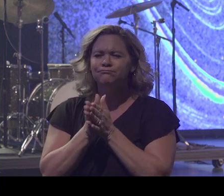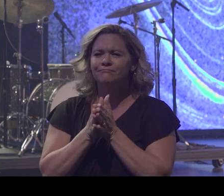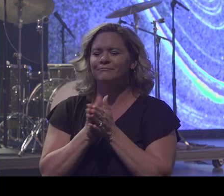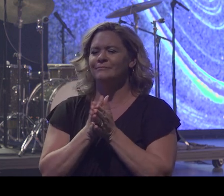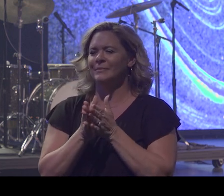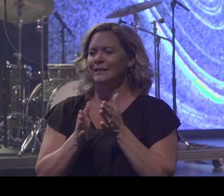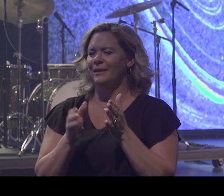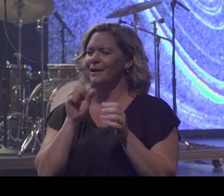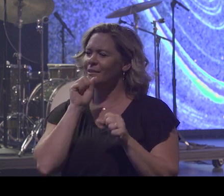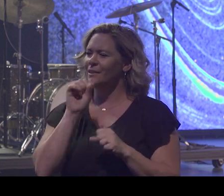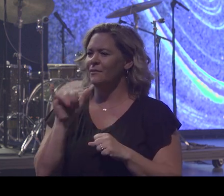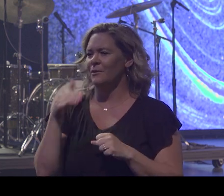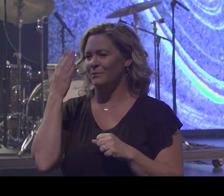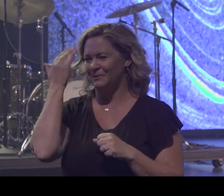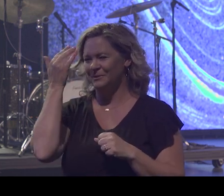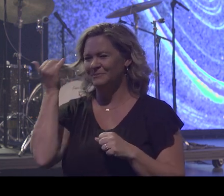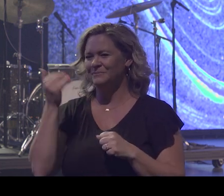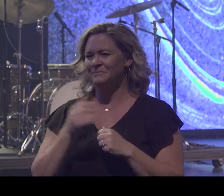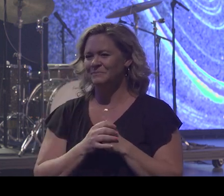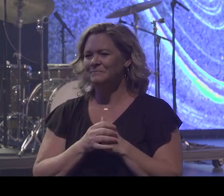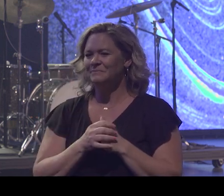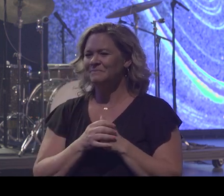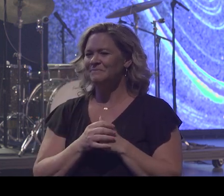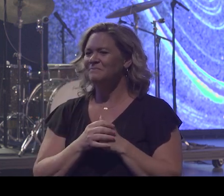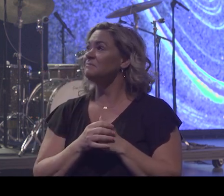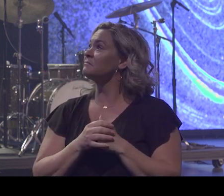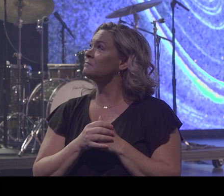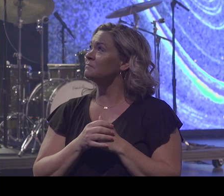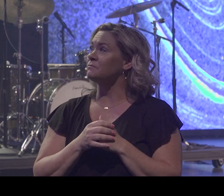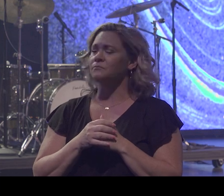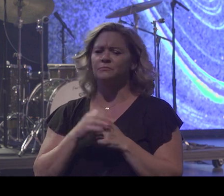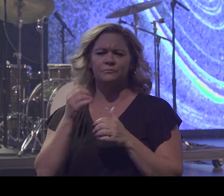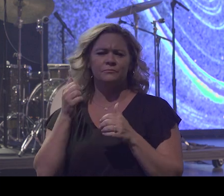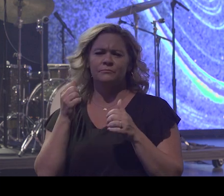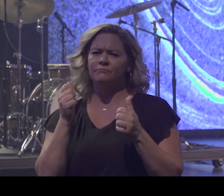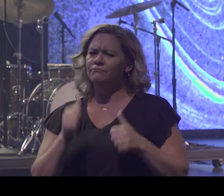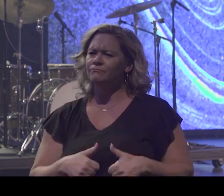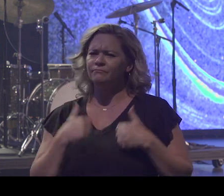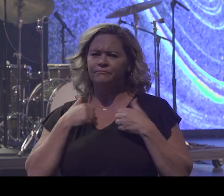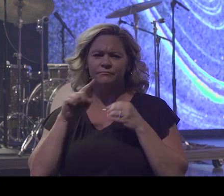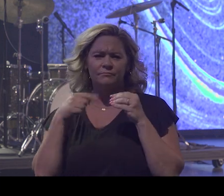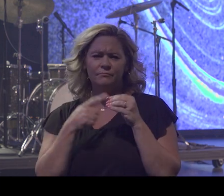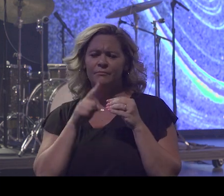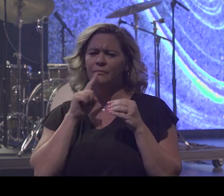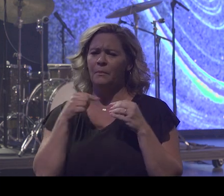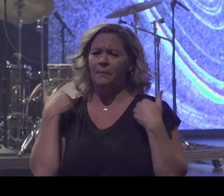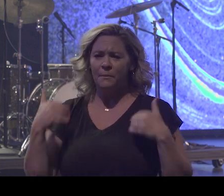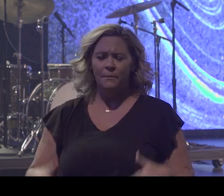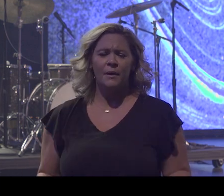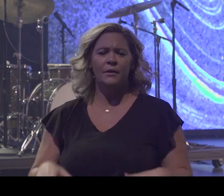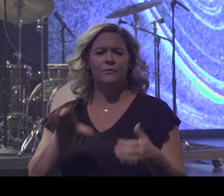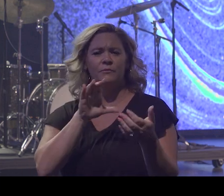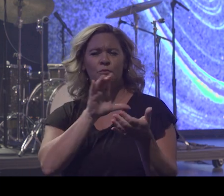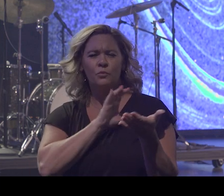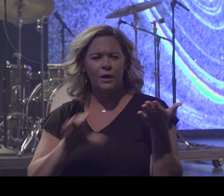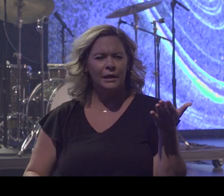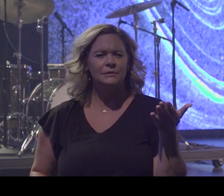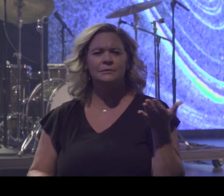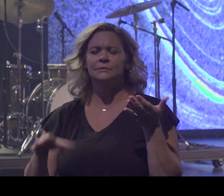because this is what our life is really all about. It's about the body of Christ being who God called us to be.